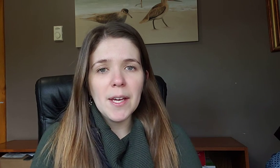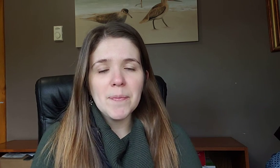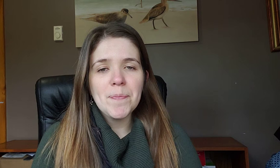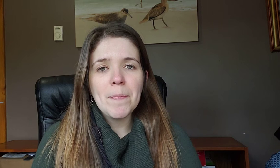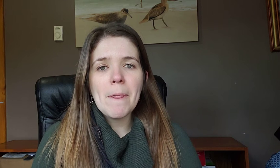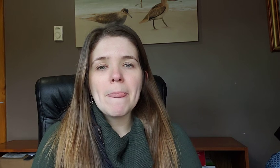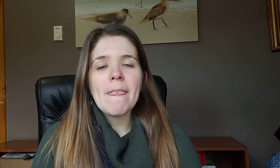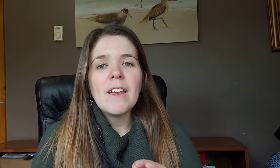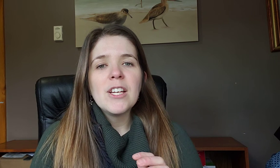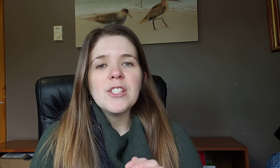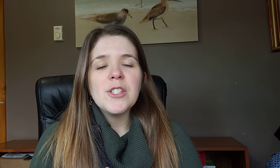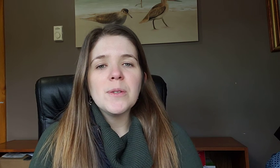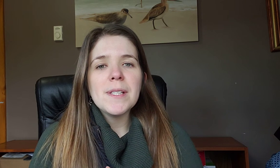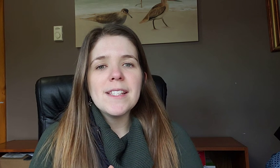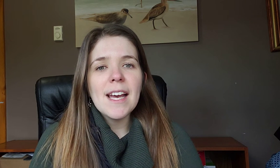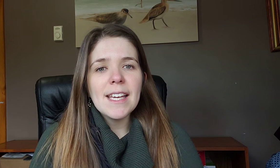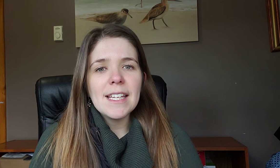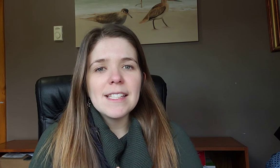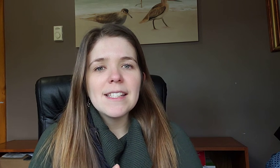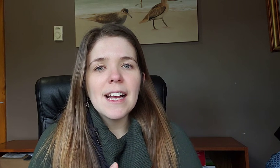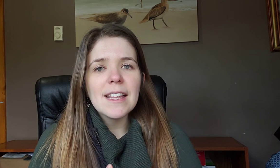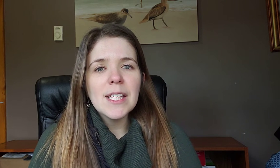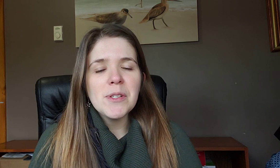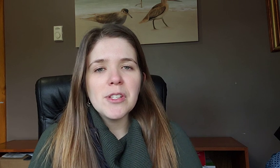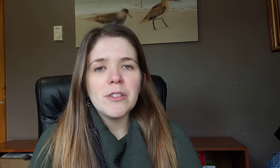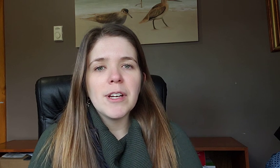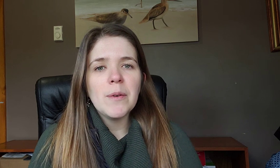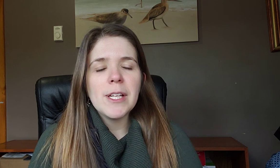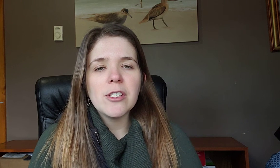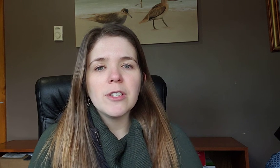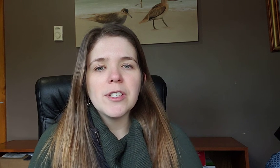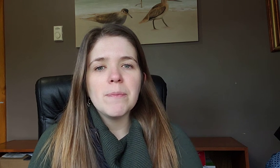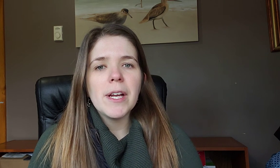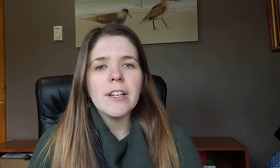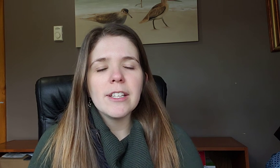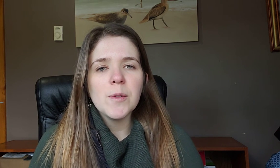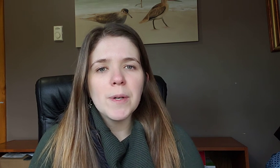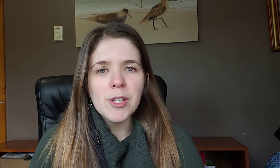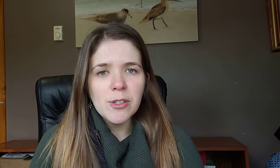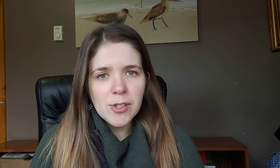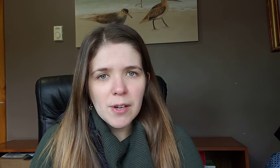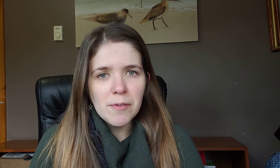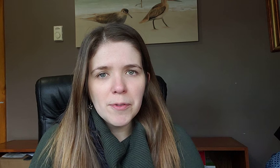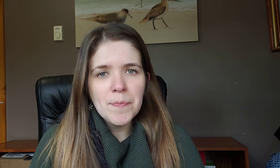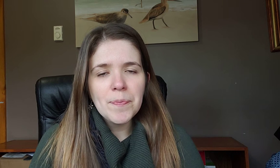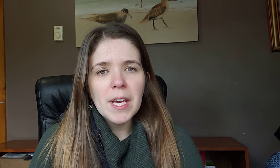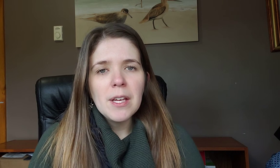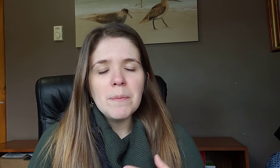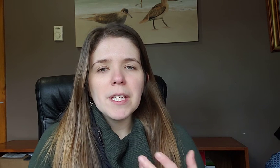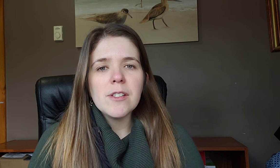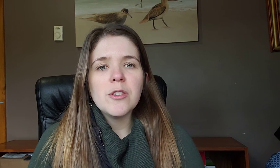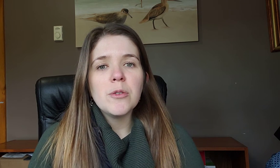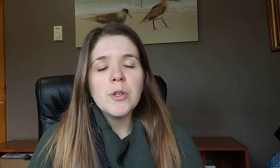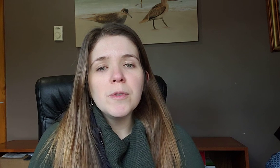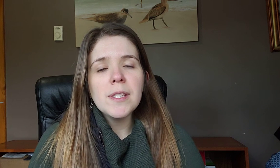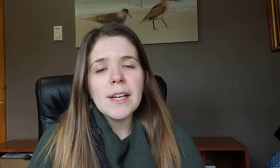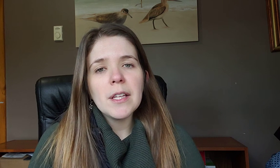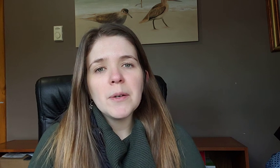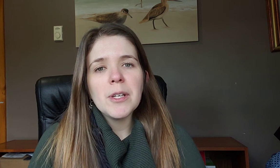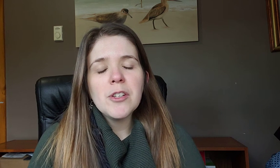so a second sign language is a great way to learn to better express yourself because as you use sign language